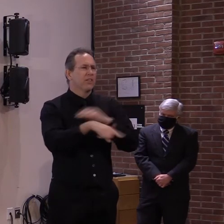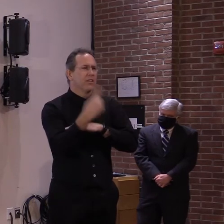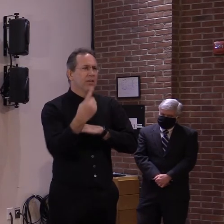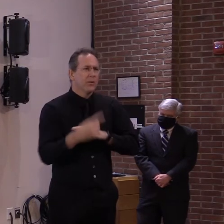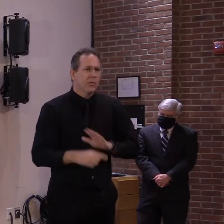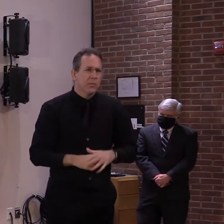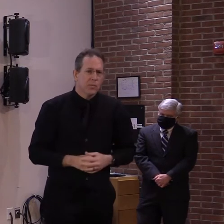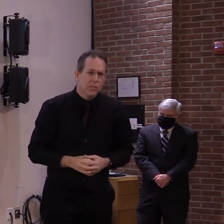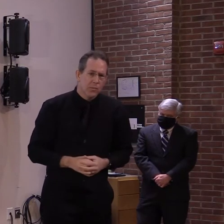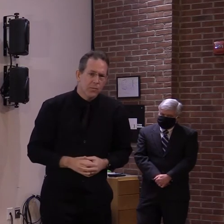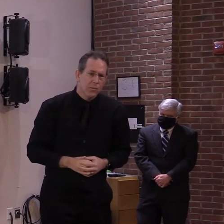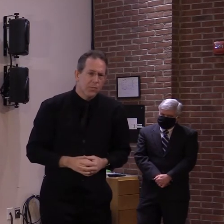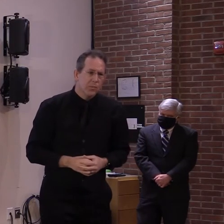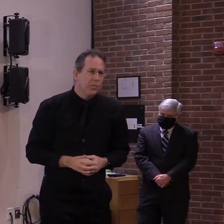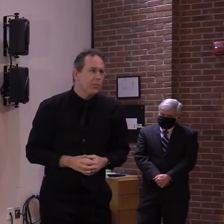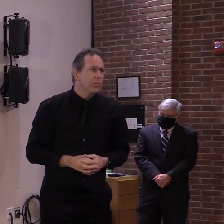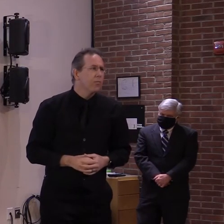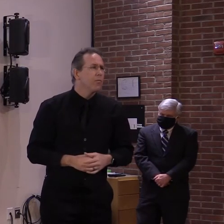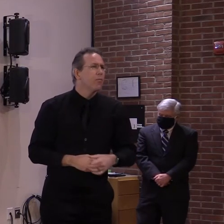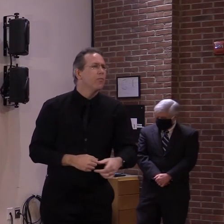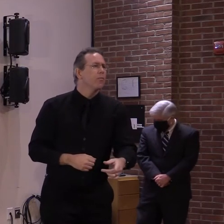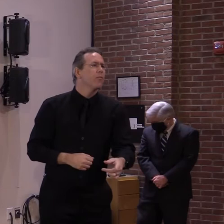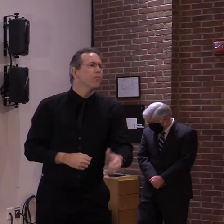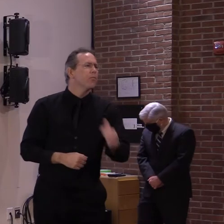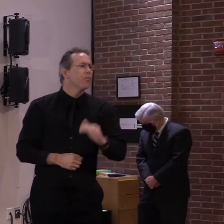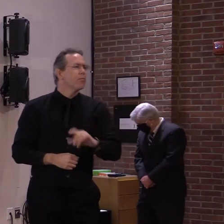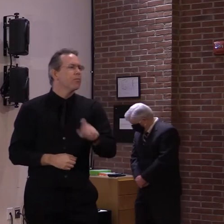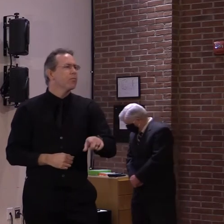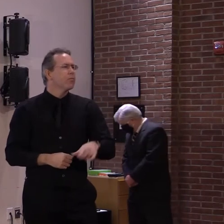All right. Andrew, Caledonian record.